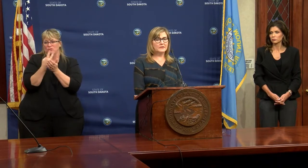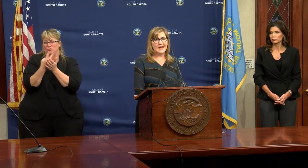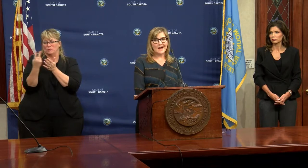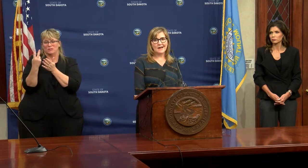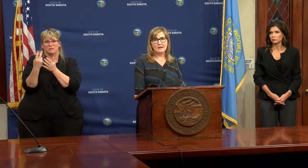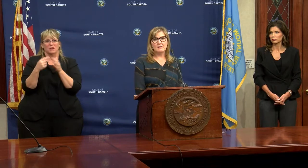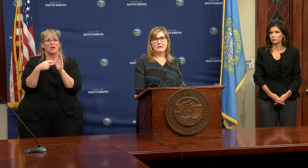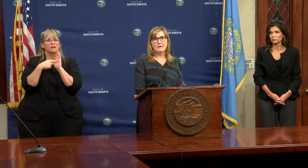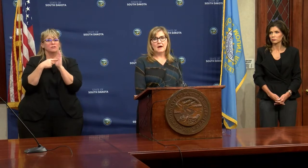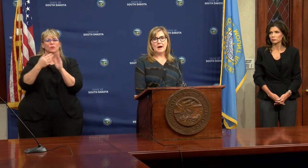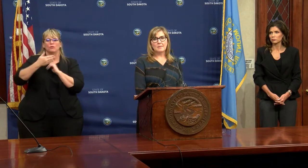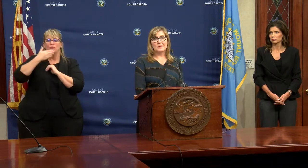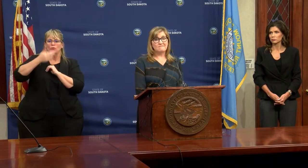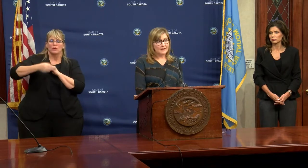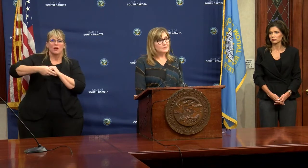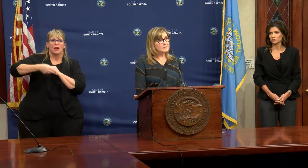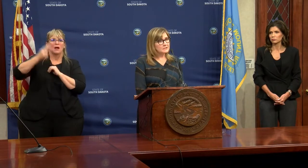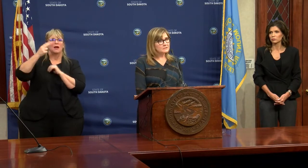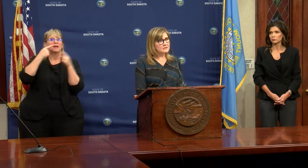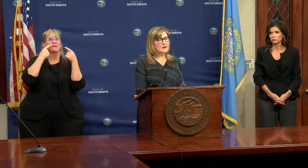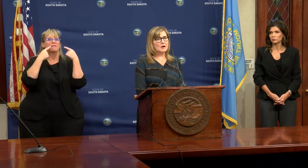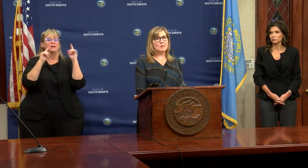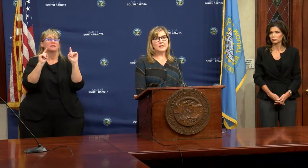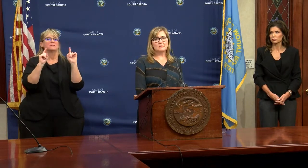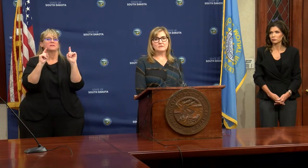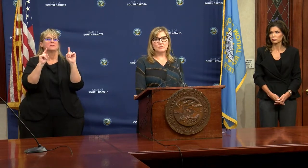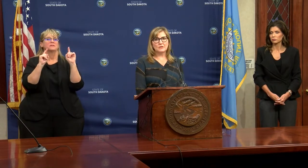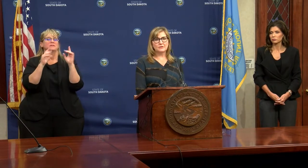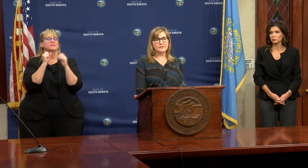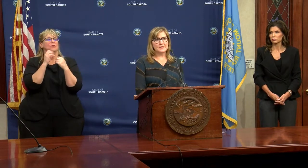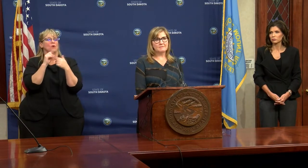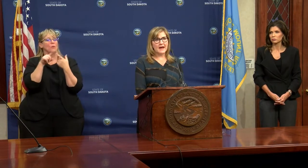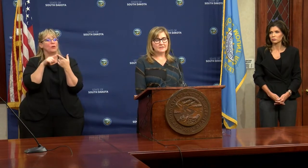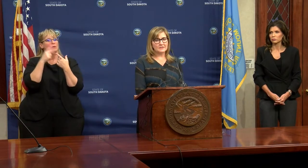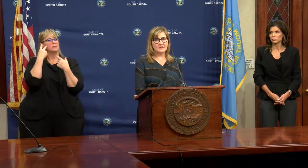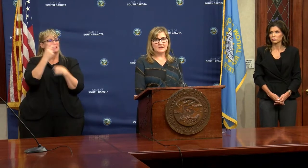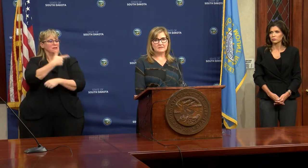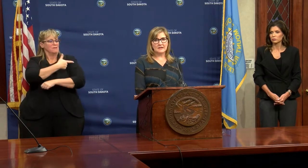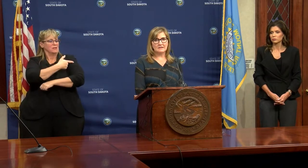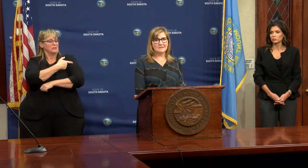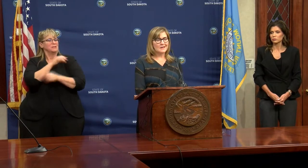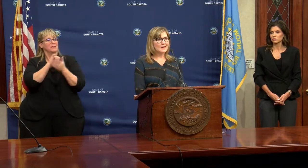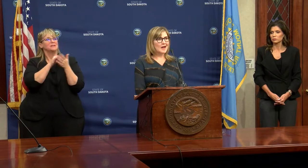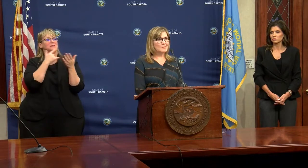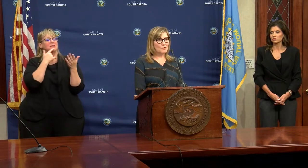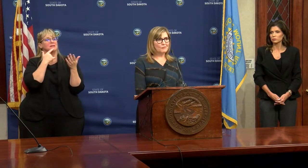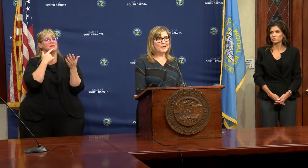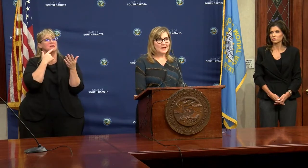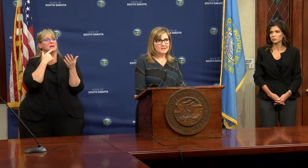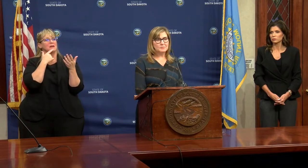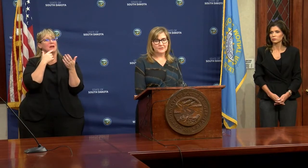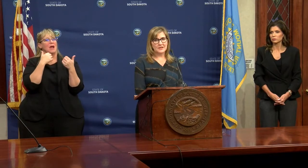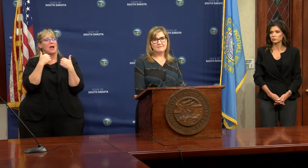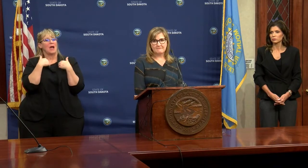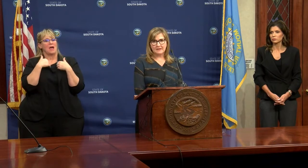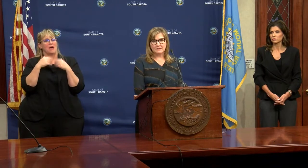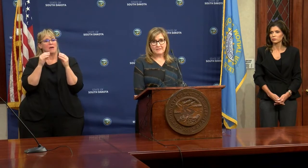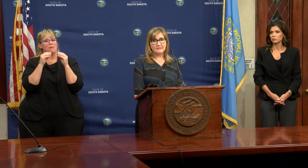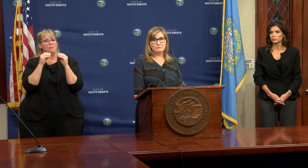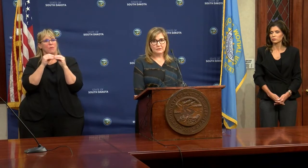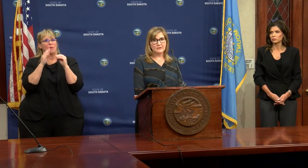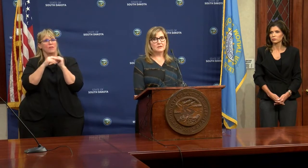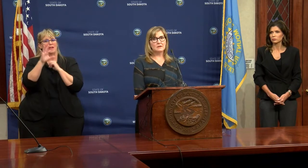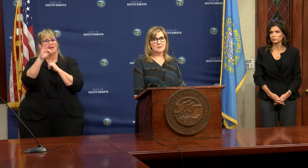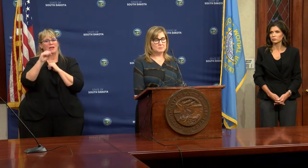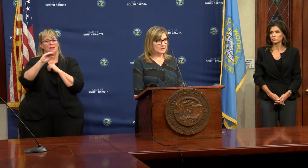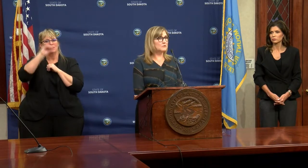really, really high effectiveness. And so when you're seeing a vaccine that says, I'm over 90% effective,